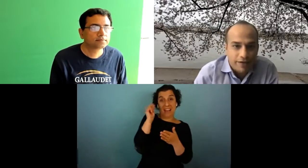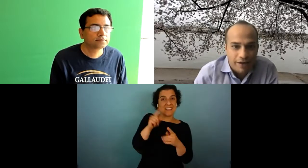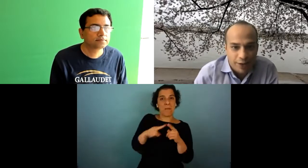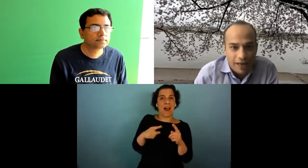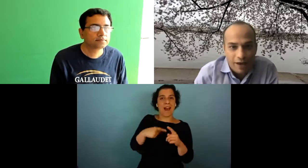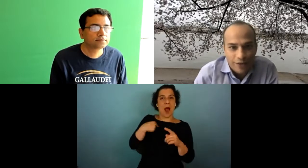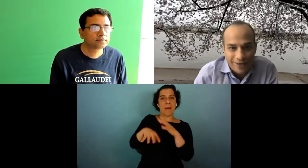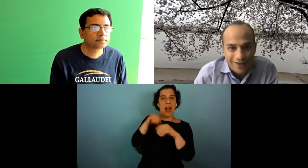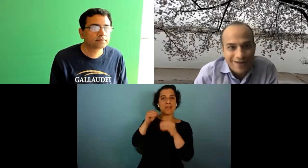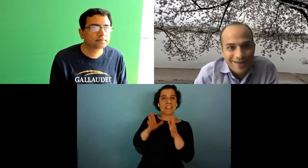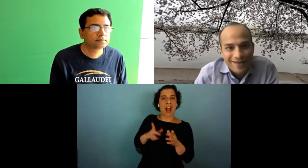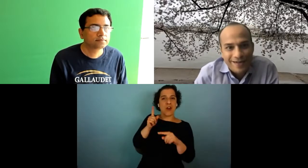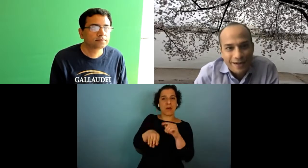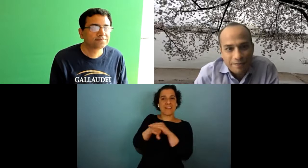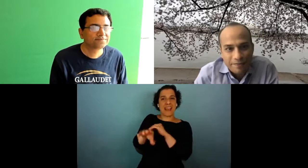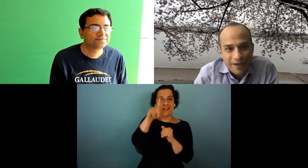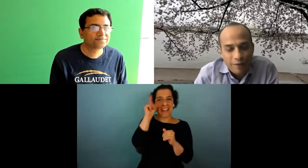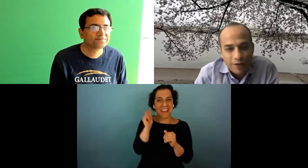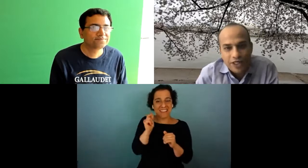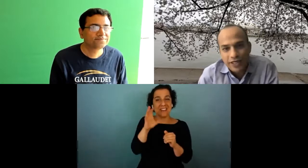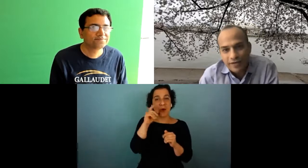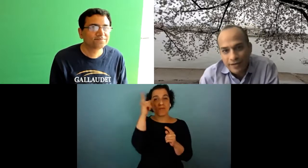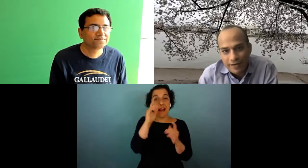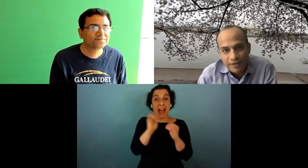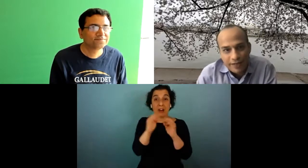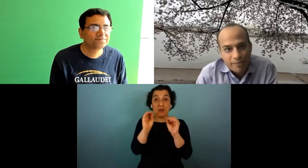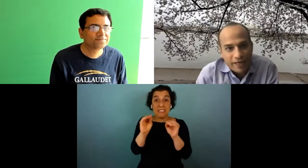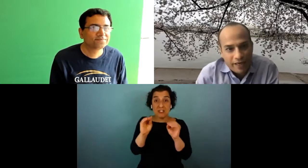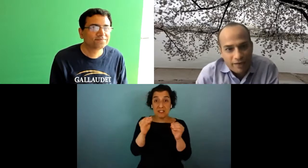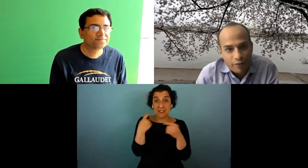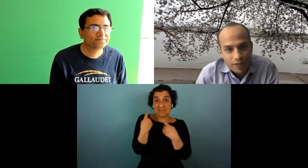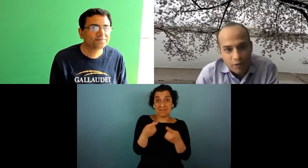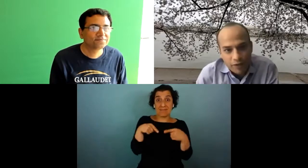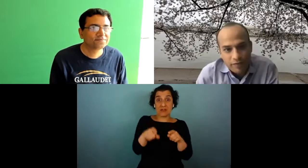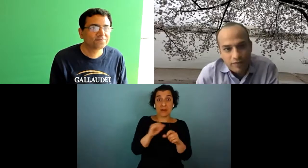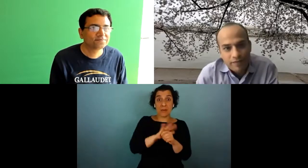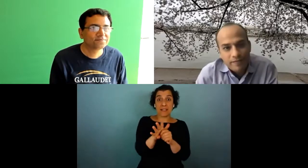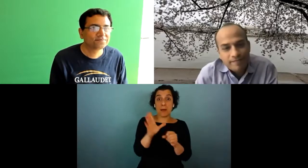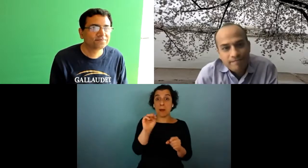but as a outsider i wasn't allowed in there um how were you teaching uh during this pandemic what was the mode